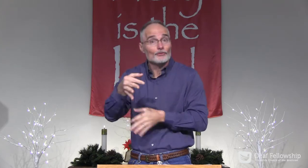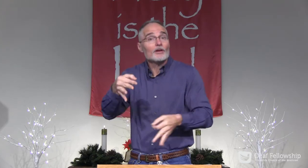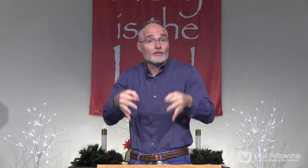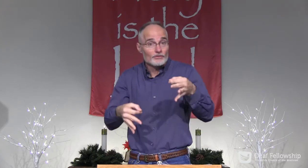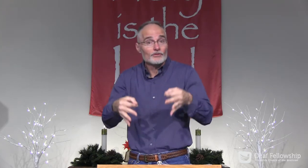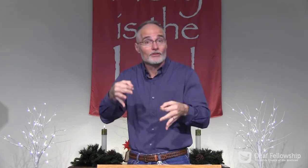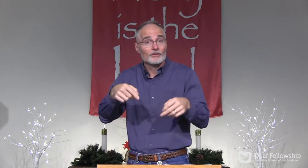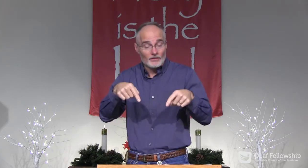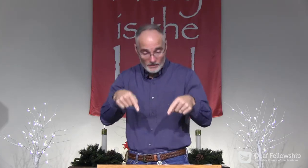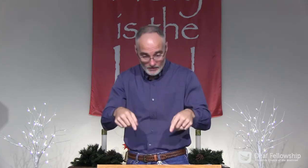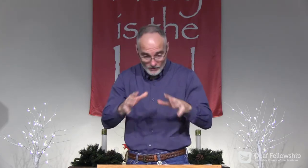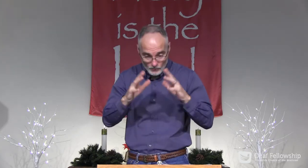God will judge.